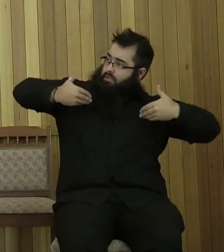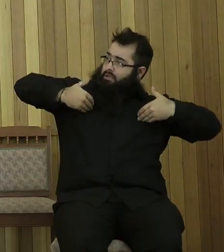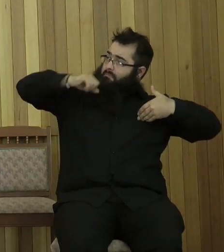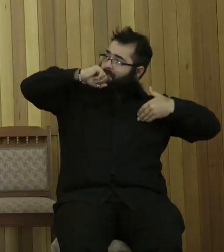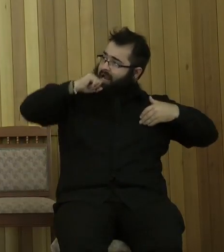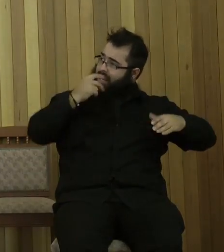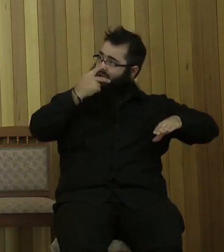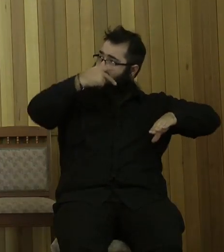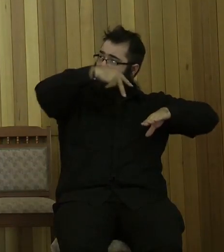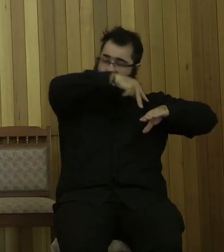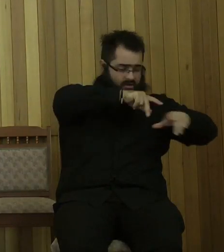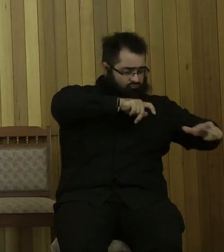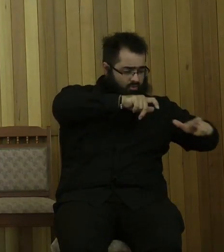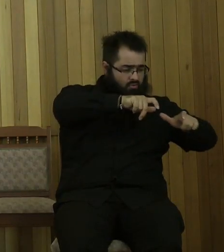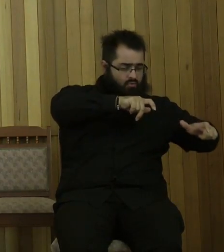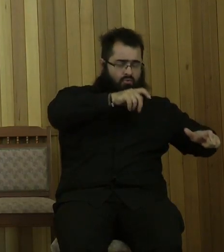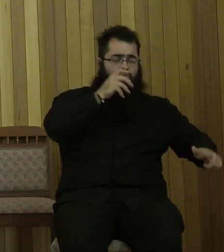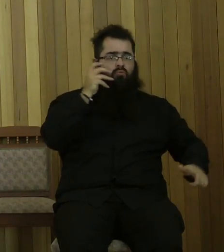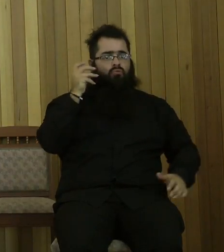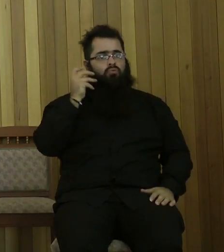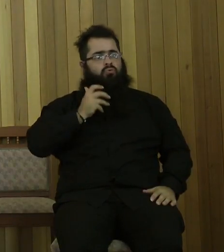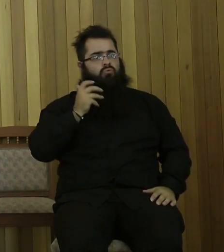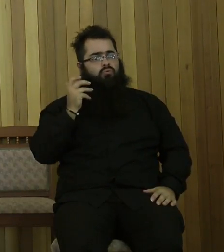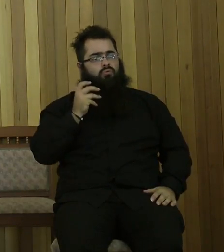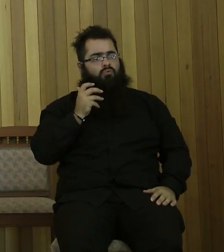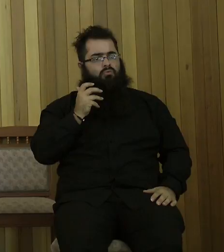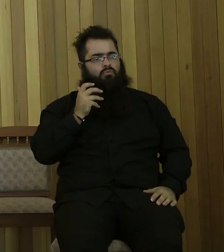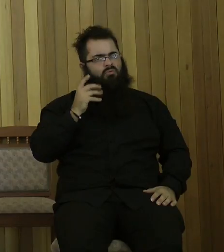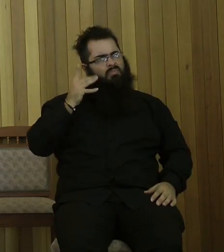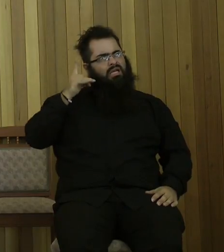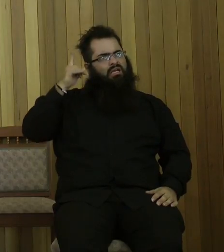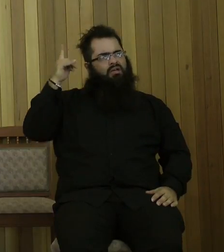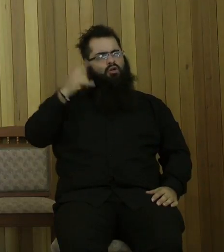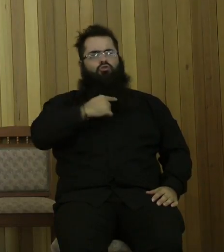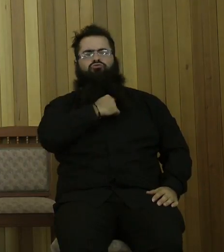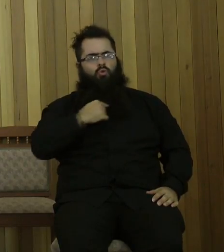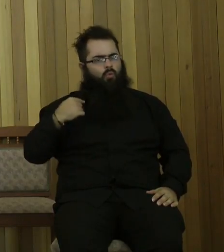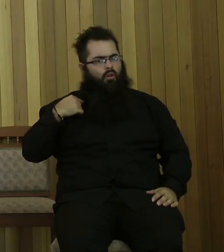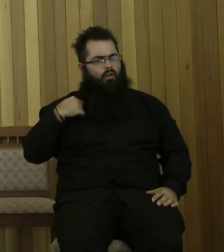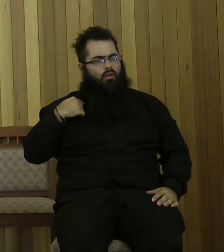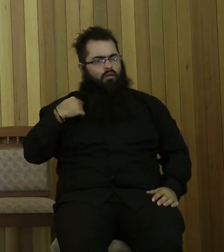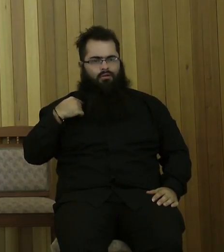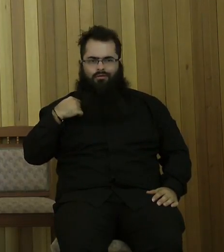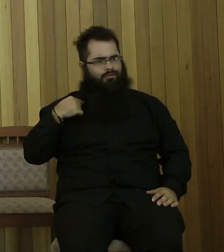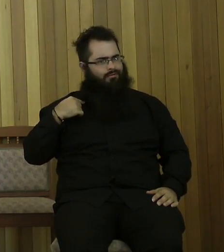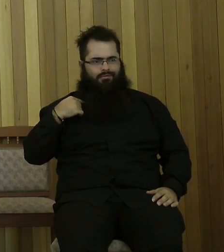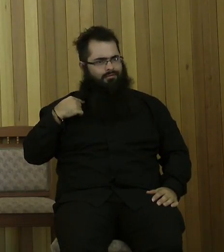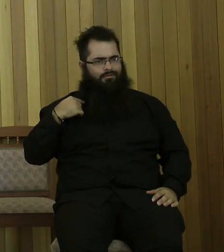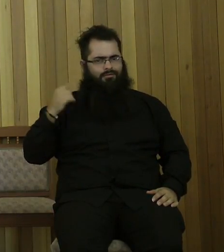under him. That doesn't sound like a vengeful God. It sounds like a God that has created a world for us to live